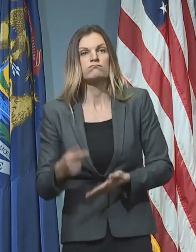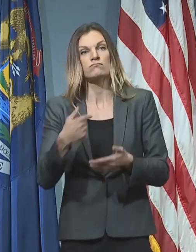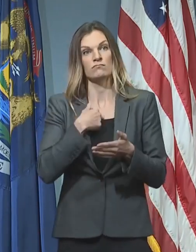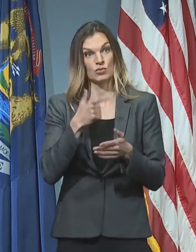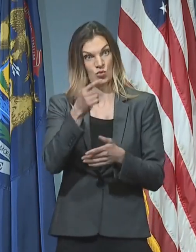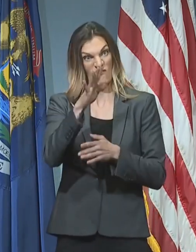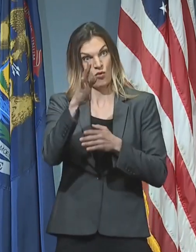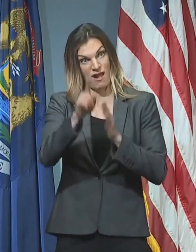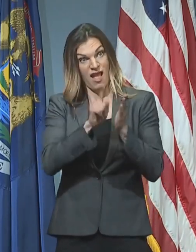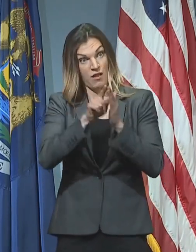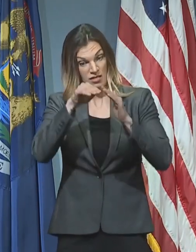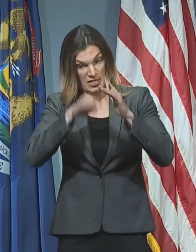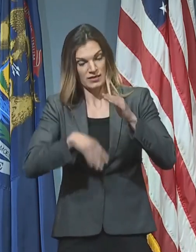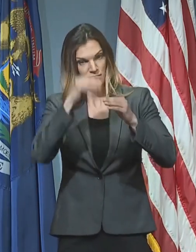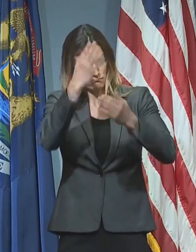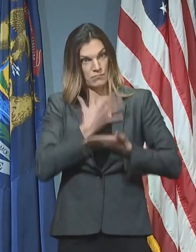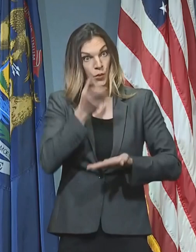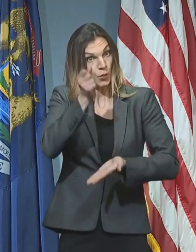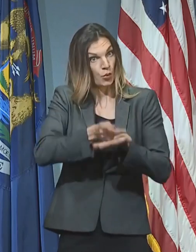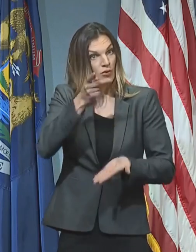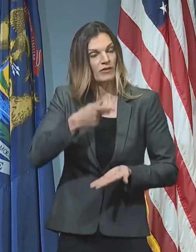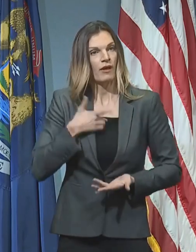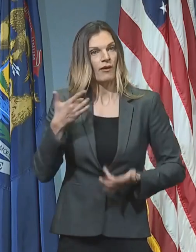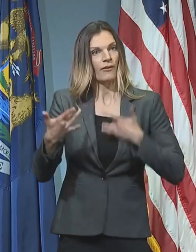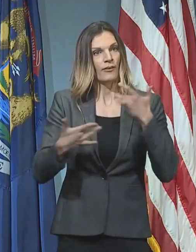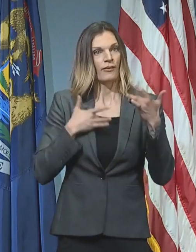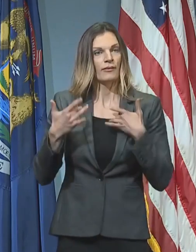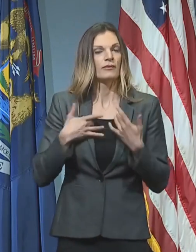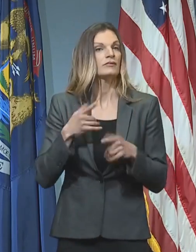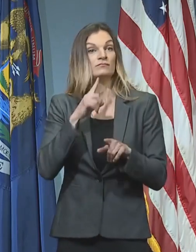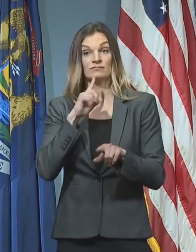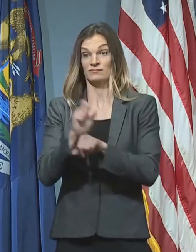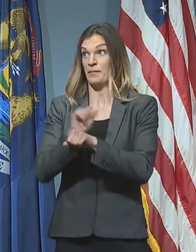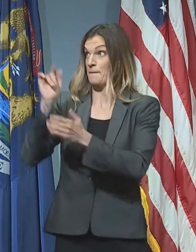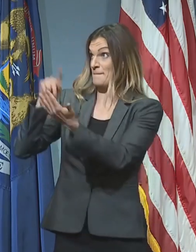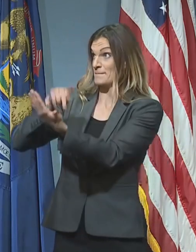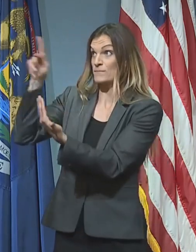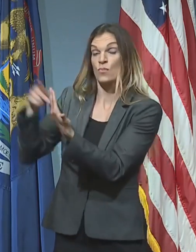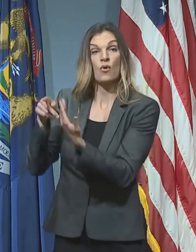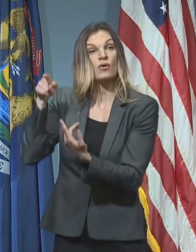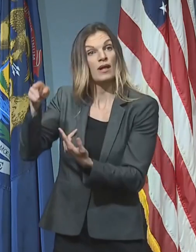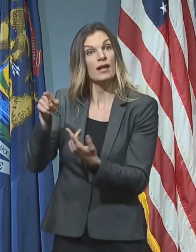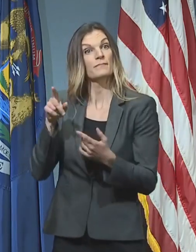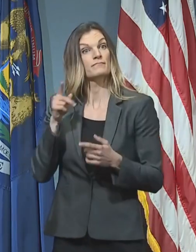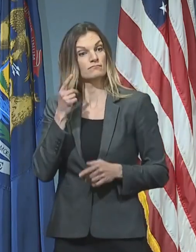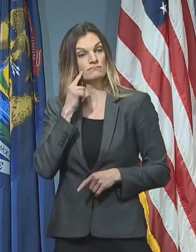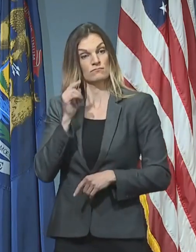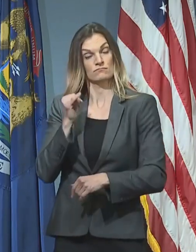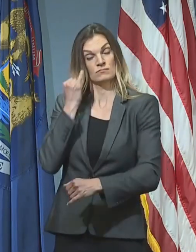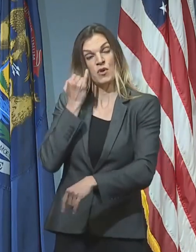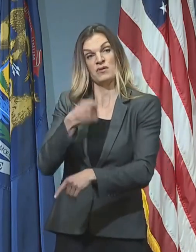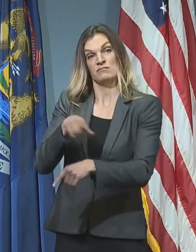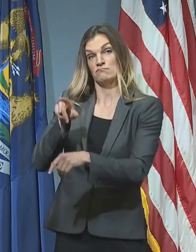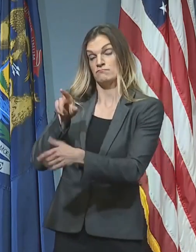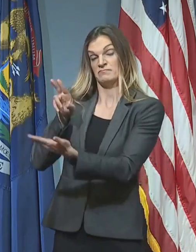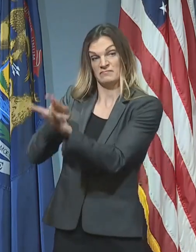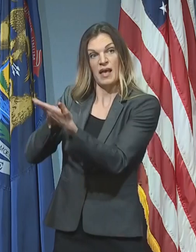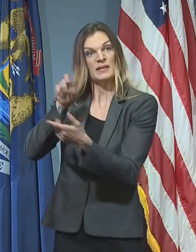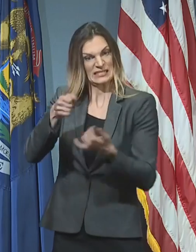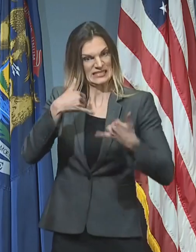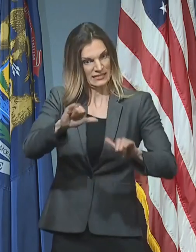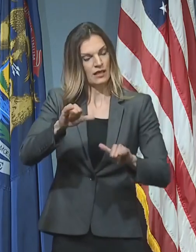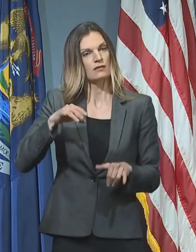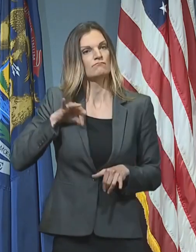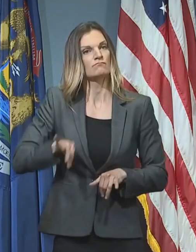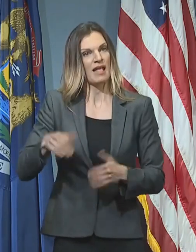report that the program has also allowed our employees to keep their health care and retirement benefits. My hope is that other employers in our great